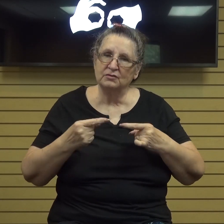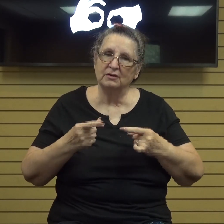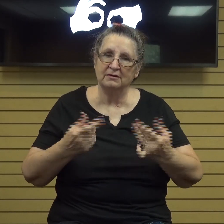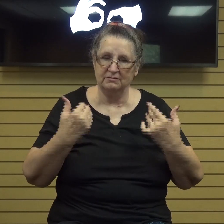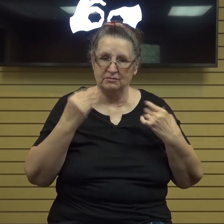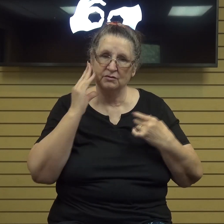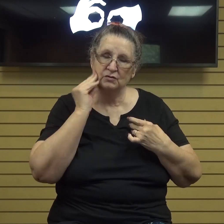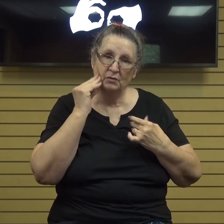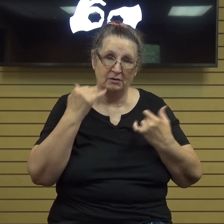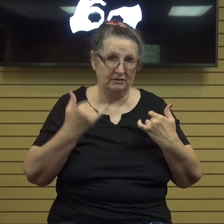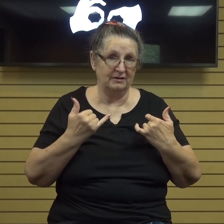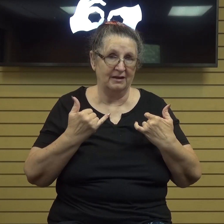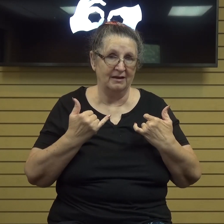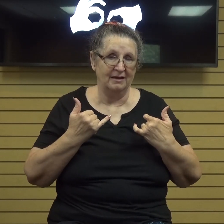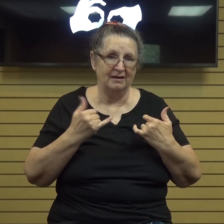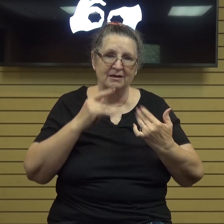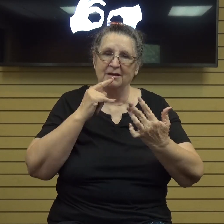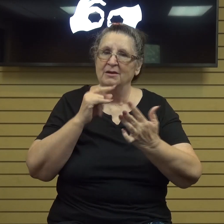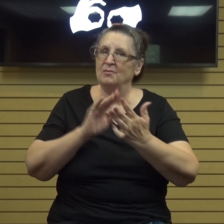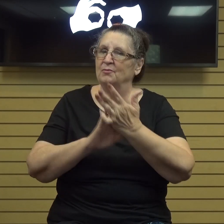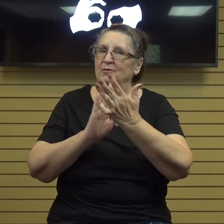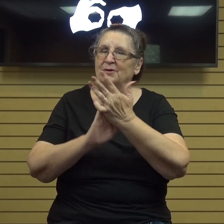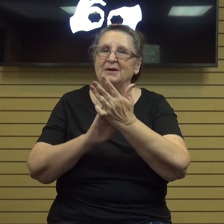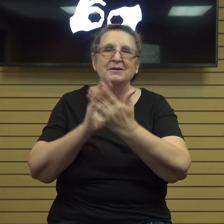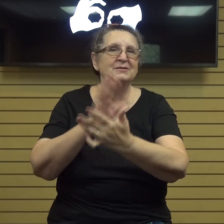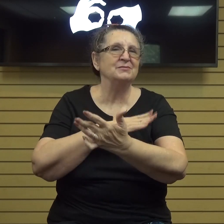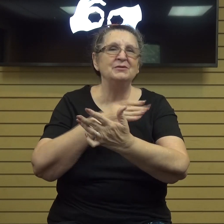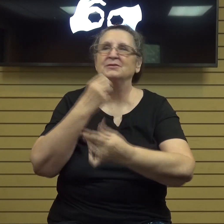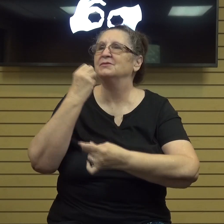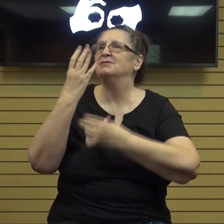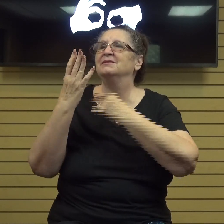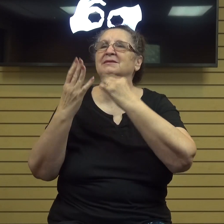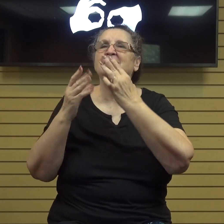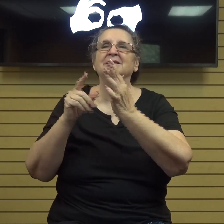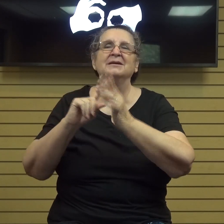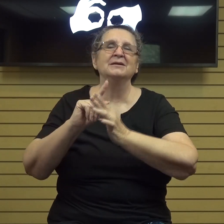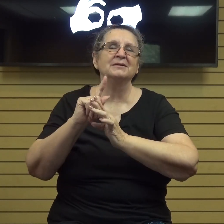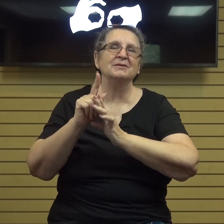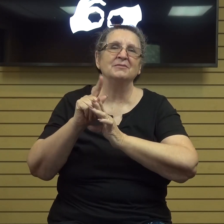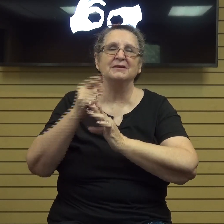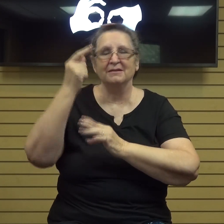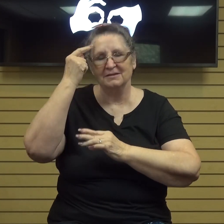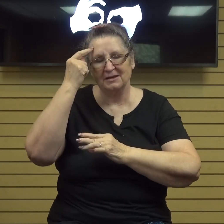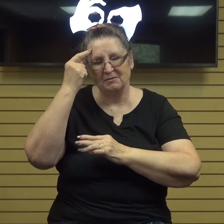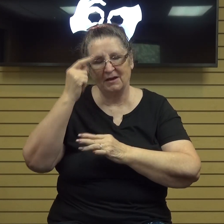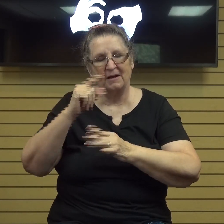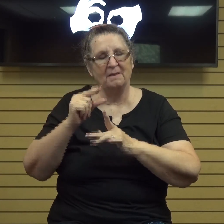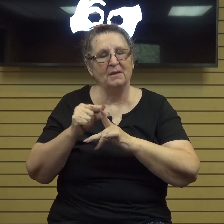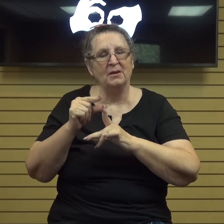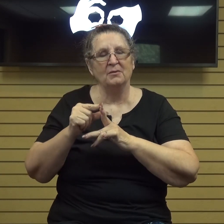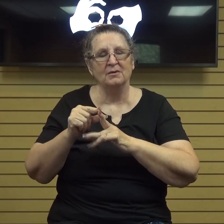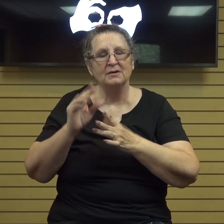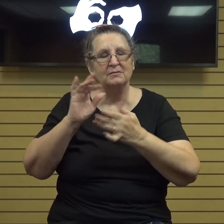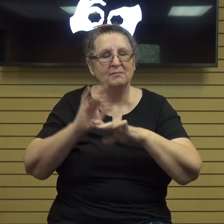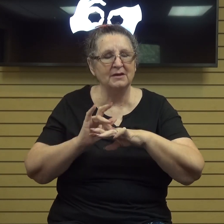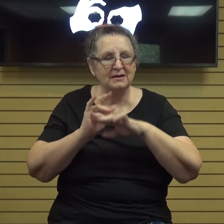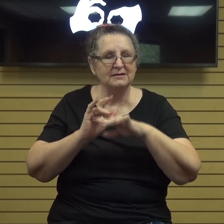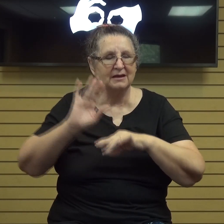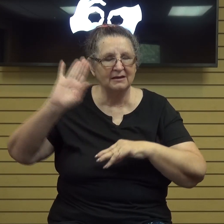through put the praise music on uh take a minute to think about the words meditate on the words that you're hearing that